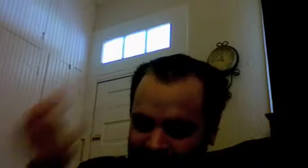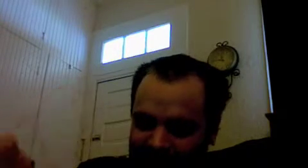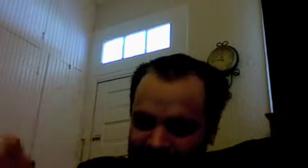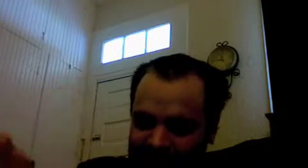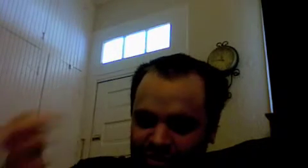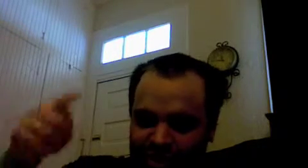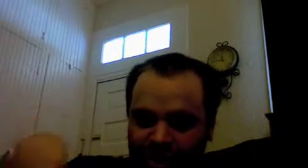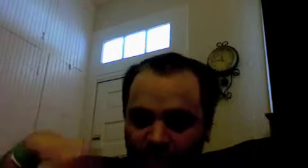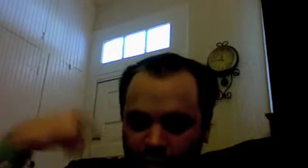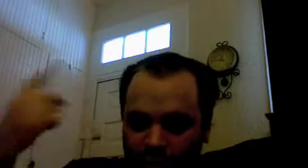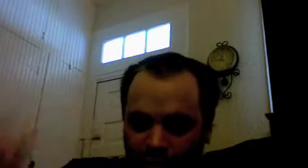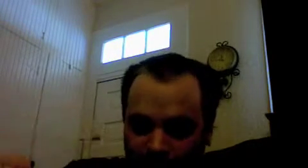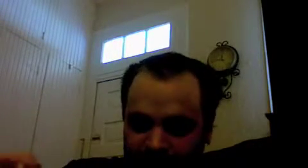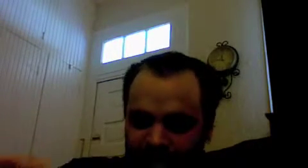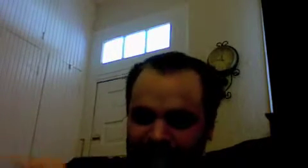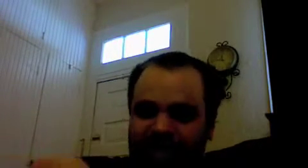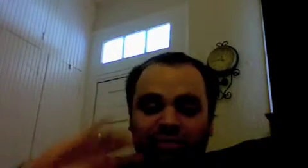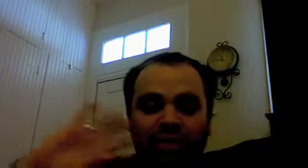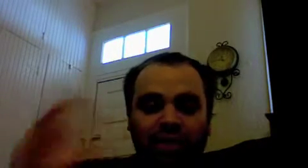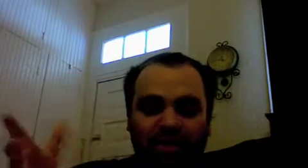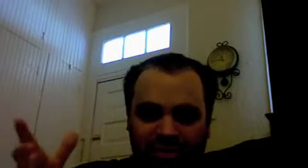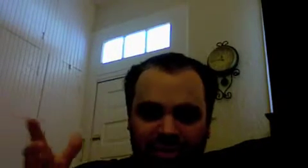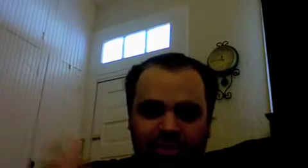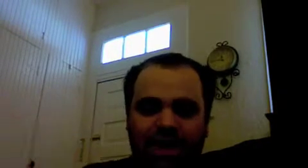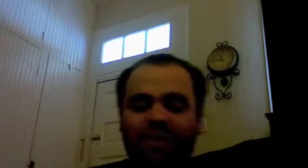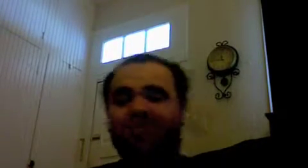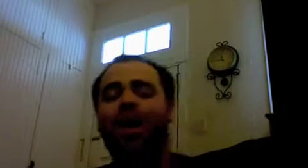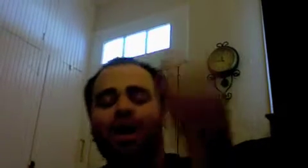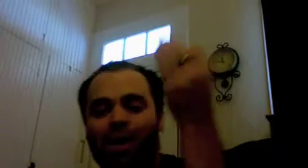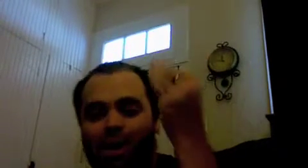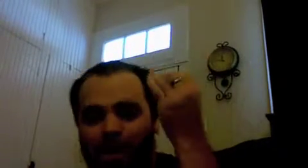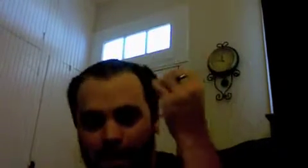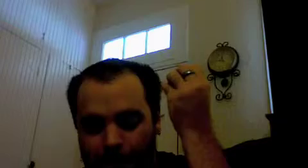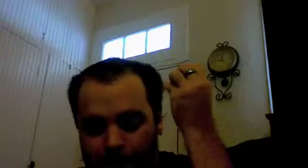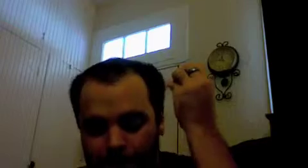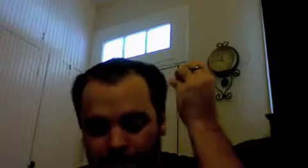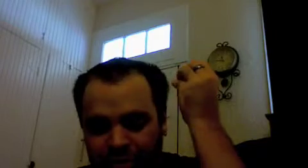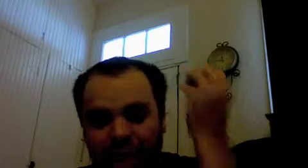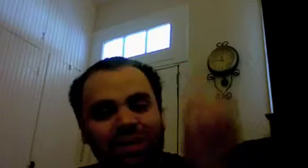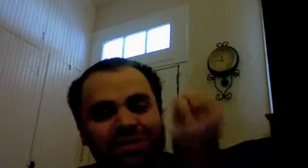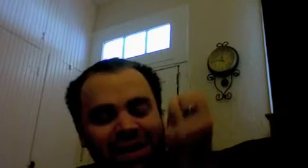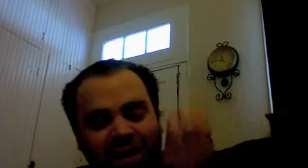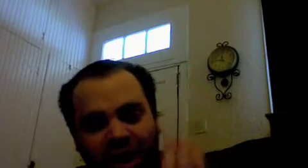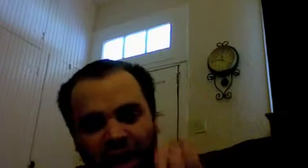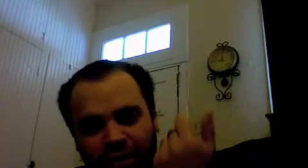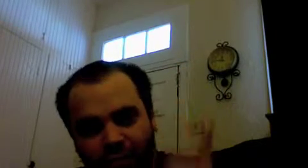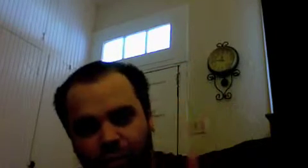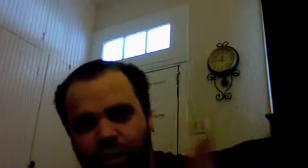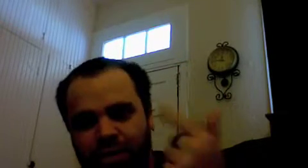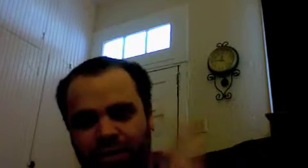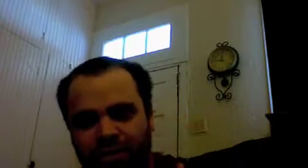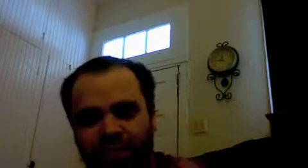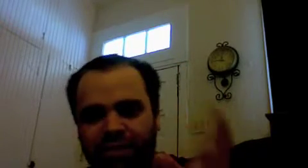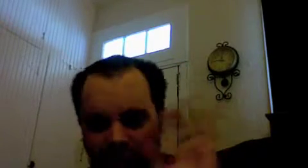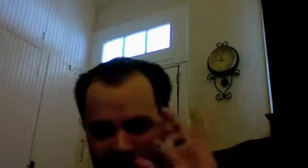and alienation and the overcoming of alienation are not serious matters so that means that God for himself God